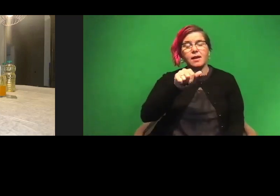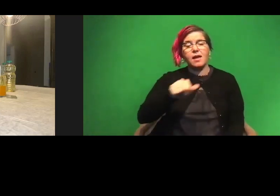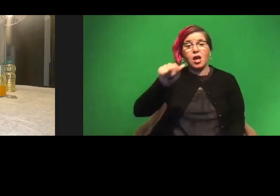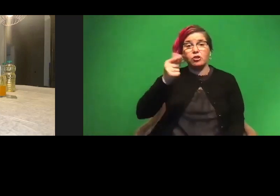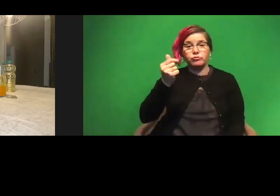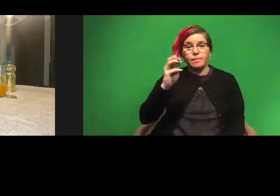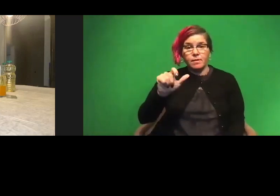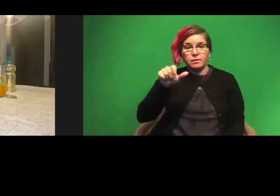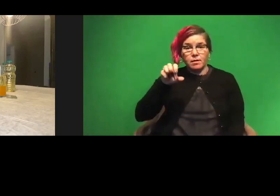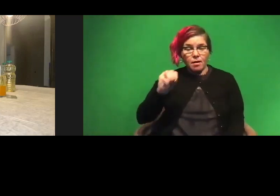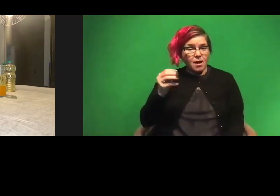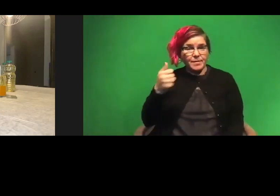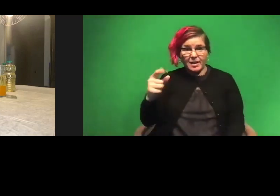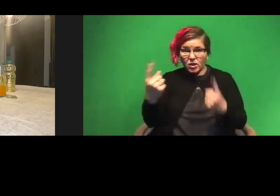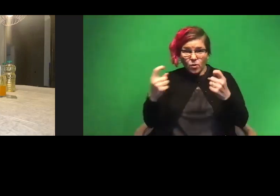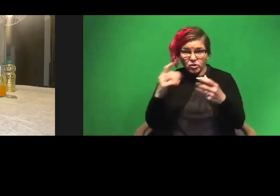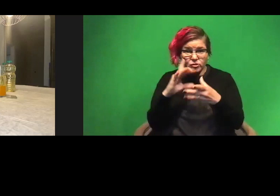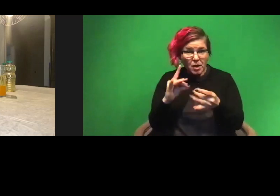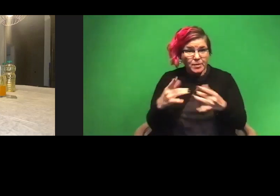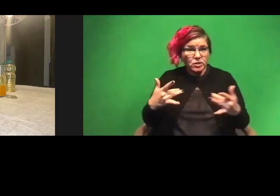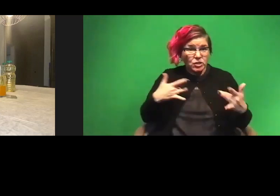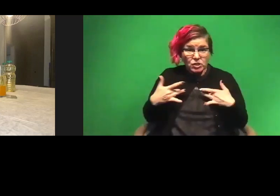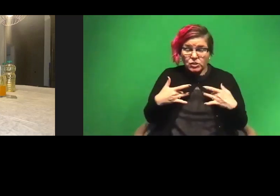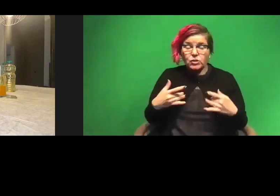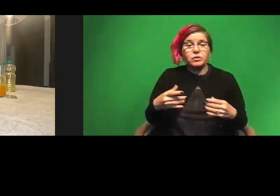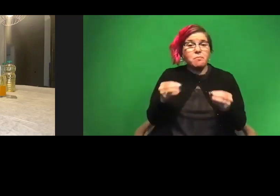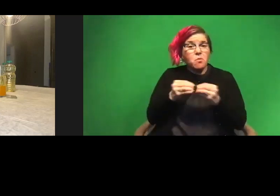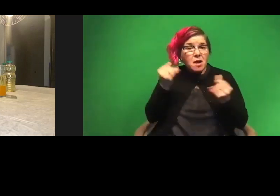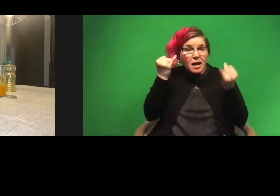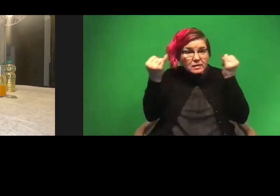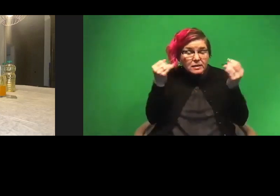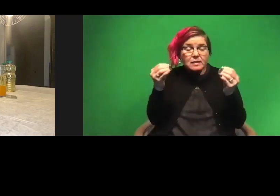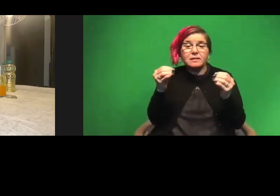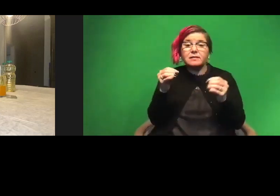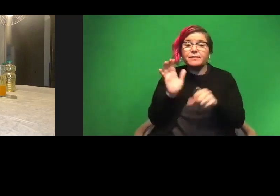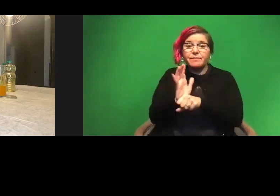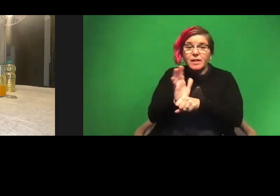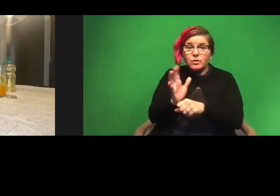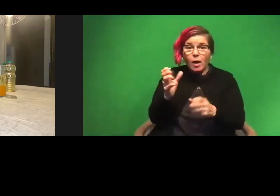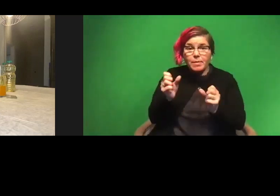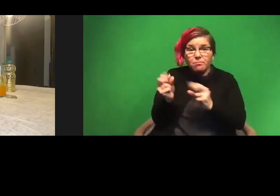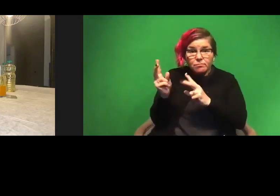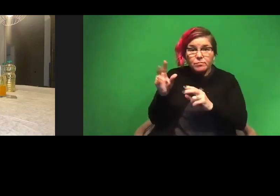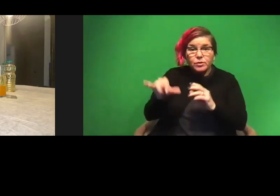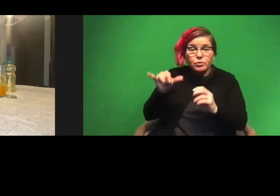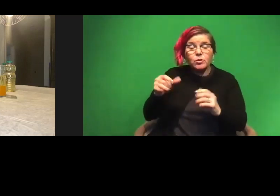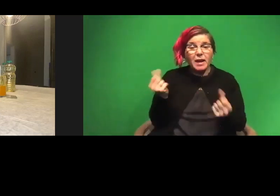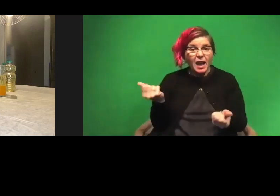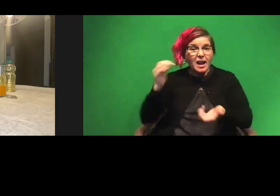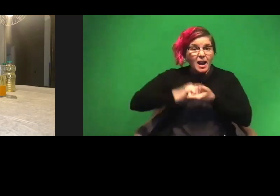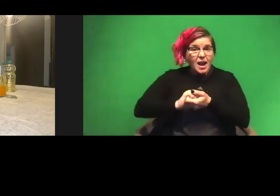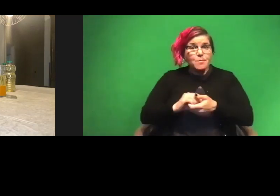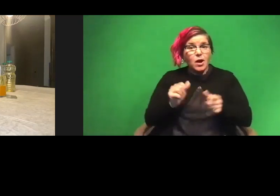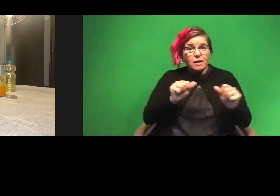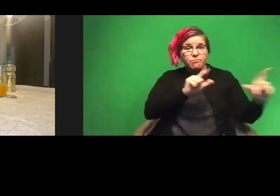Let me know any of your questions, comments, or concerns. If you have any ideas of new videos you'd like for me to post on YouTube, let me know. We could even collaborate and do a split